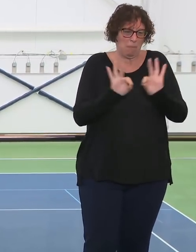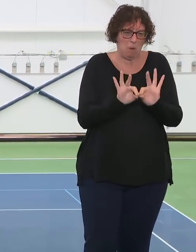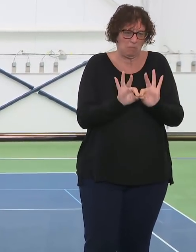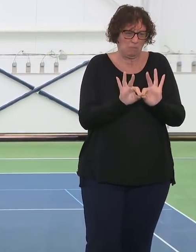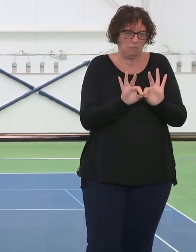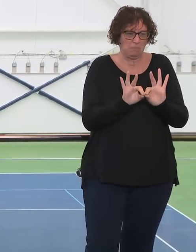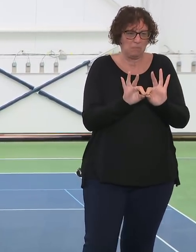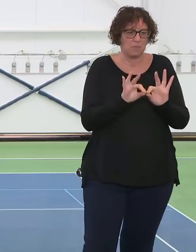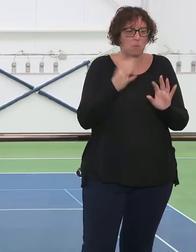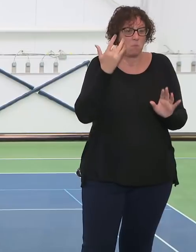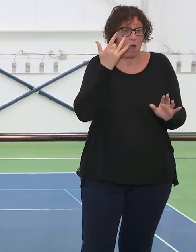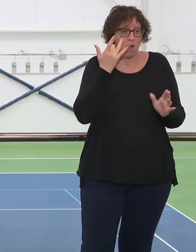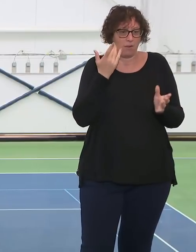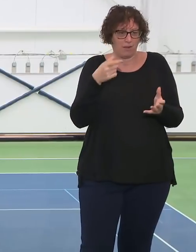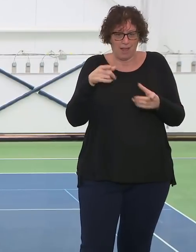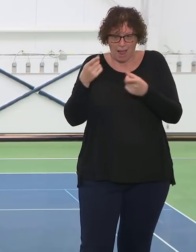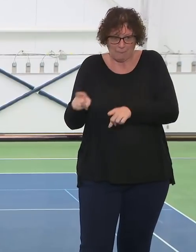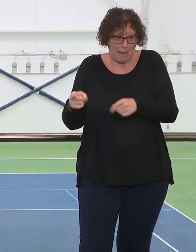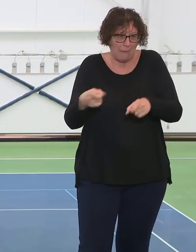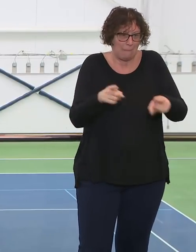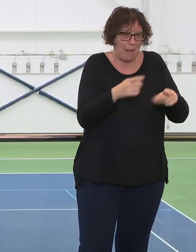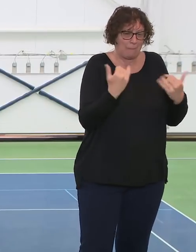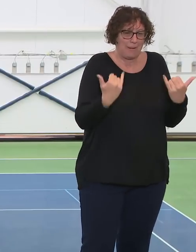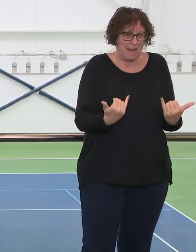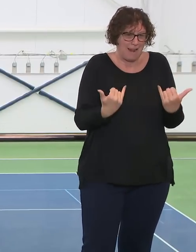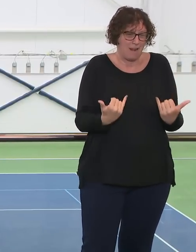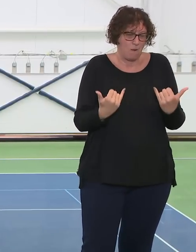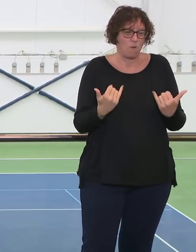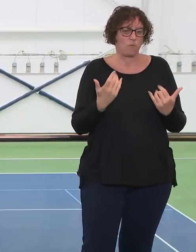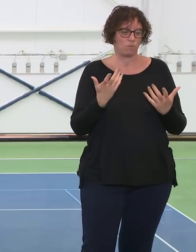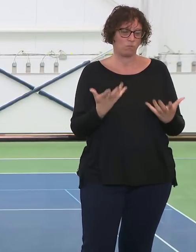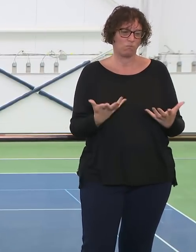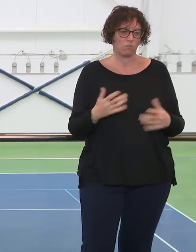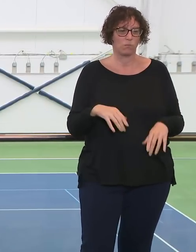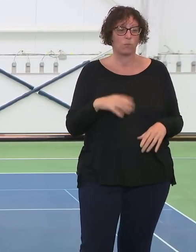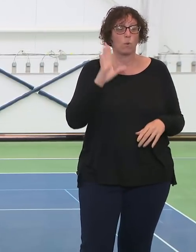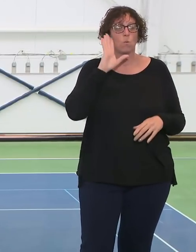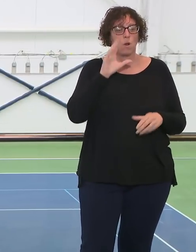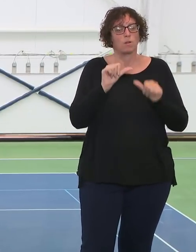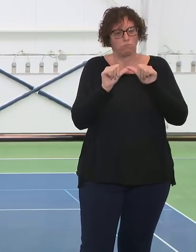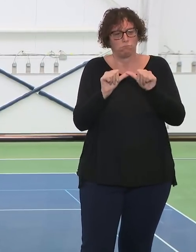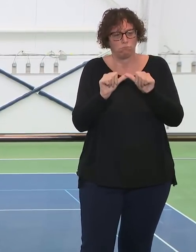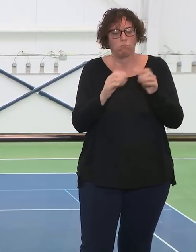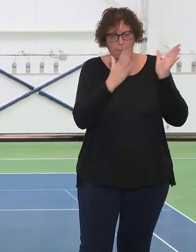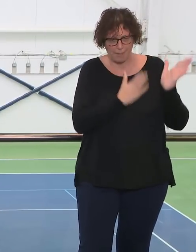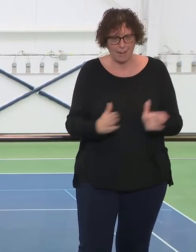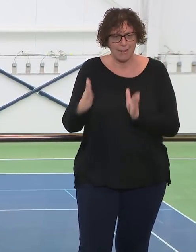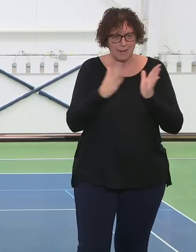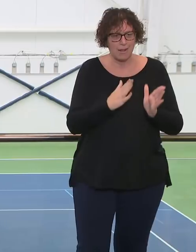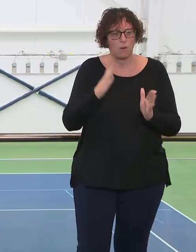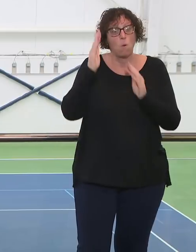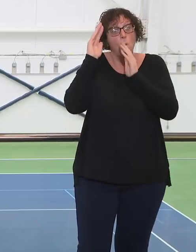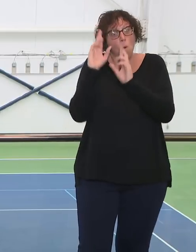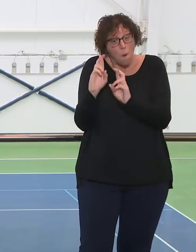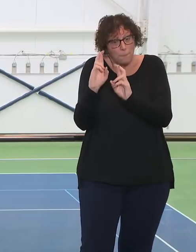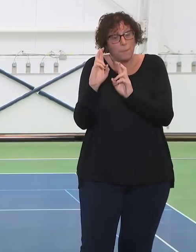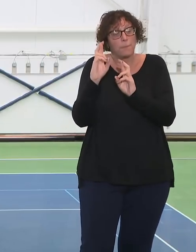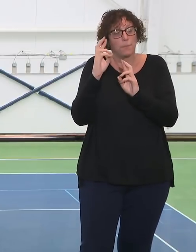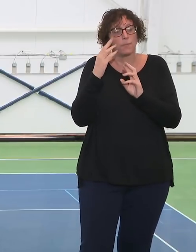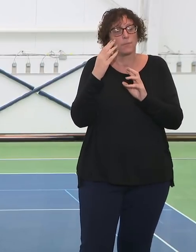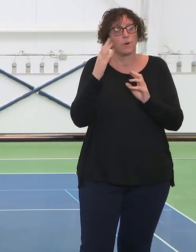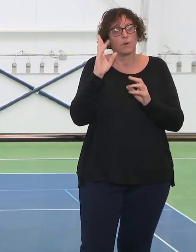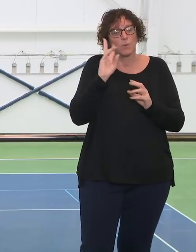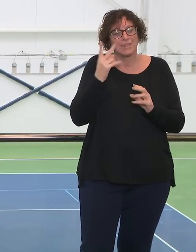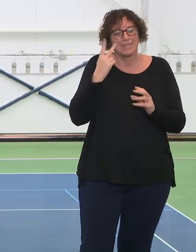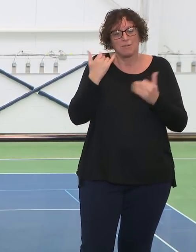We will continue to plan every single day as if the U.S. Open is being hosted, and hopefully we'll be in a position five months from today to see players actually practicing